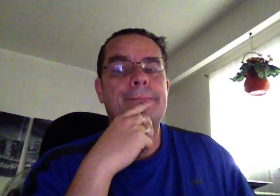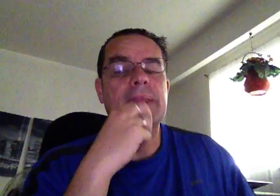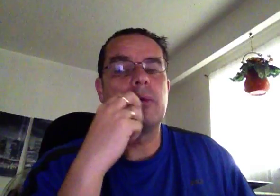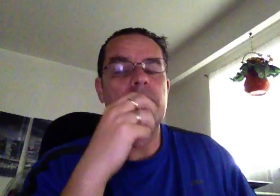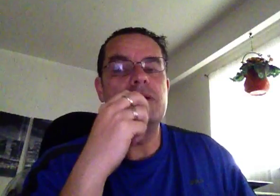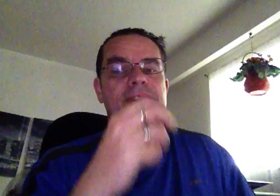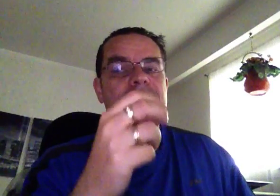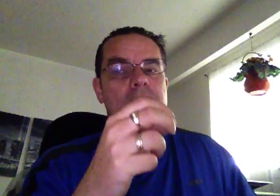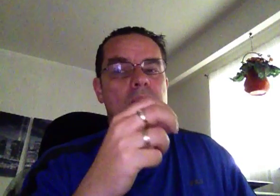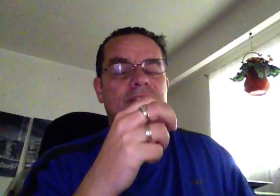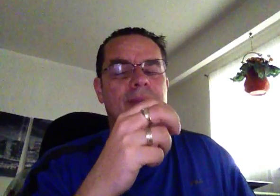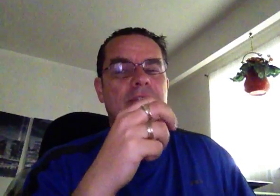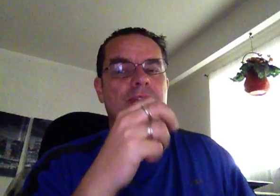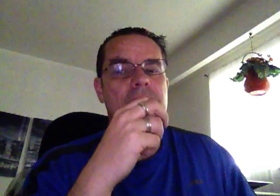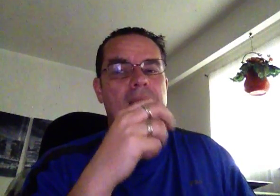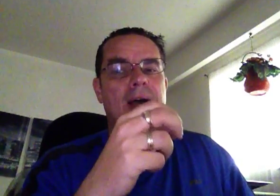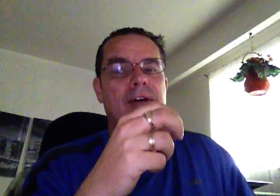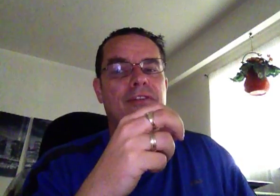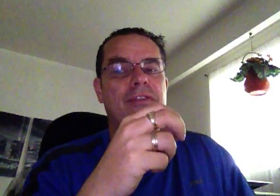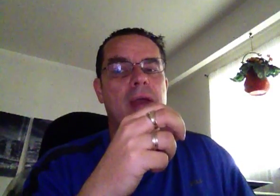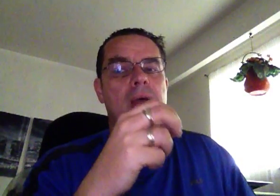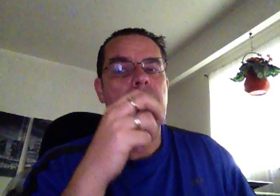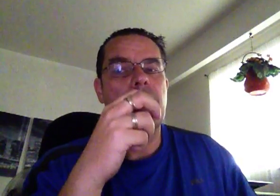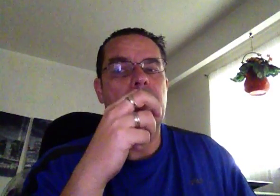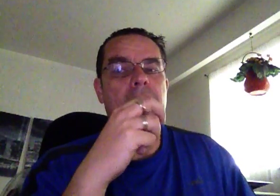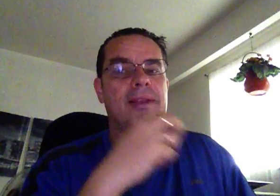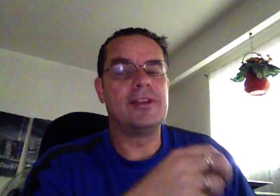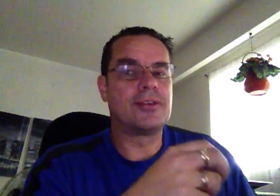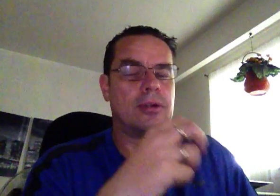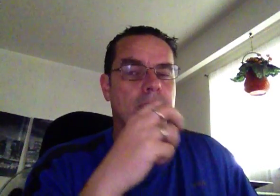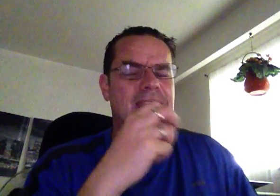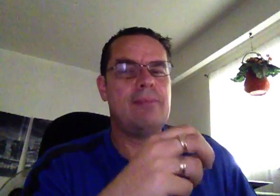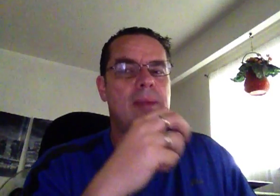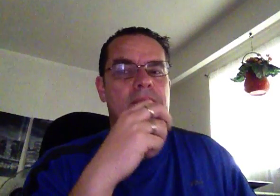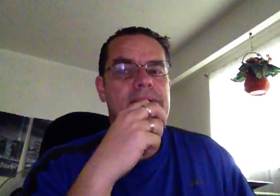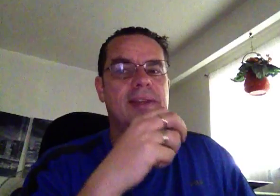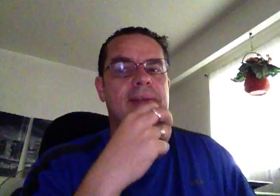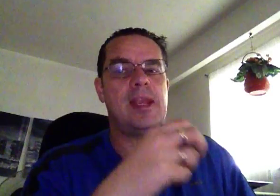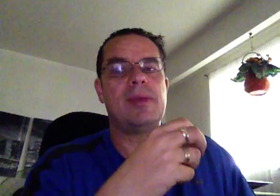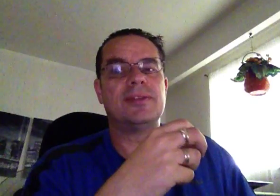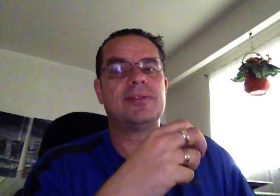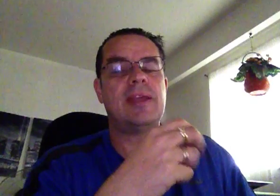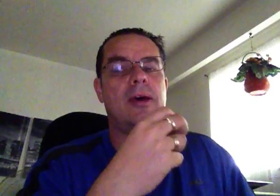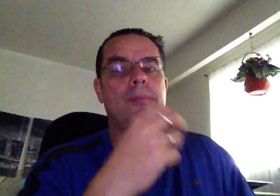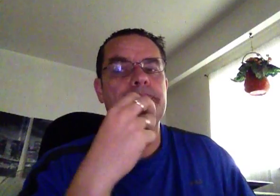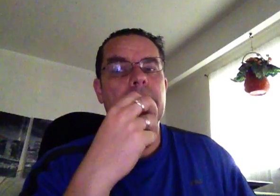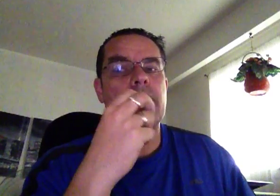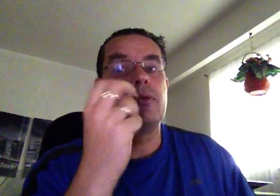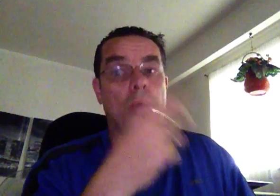What you need to do is to make sure you have an internal, in-memory tick database. Now, the